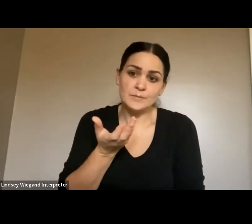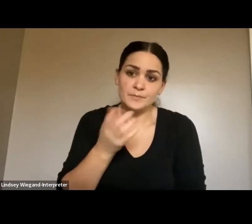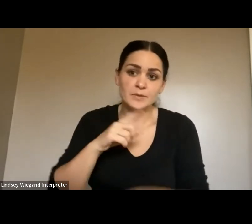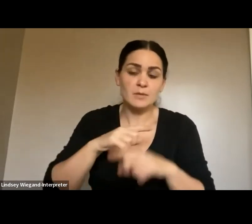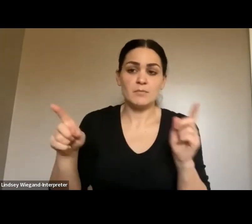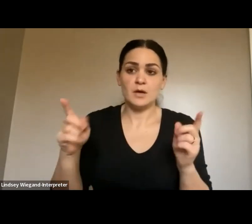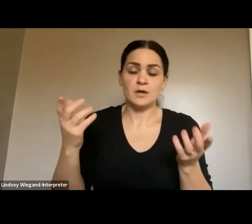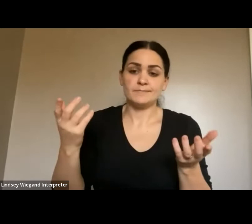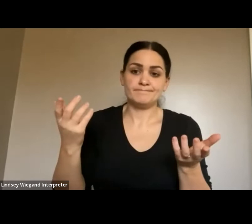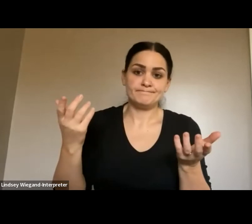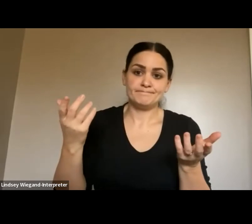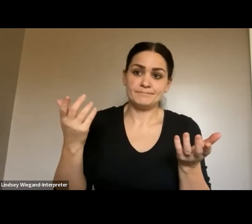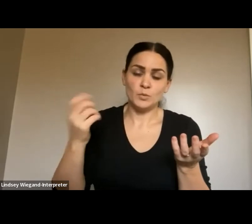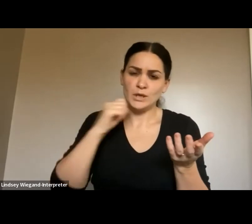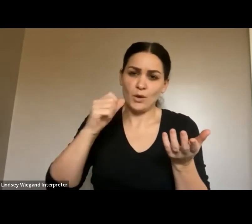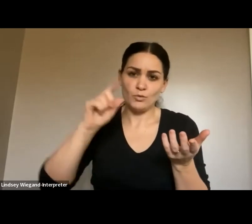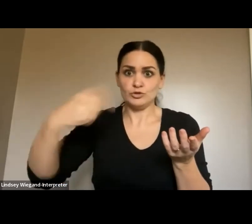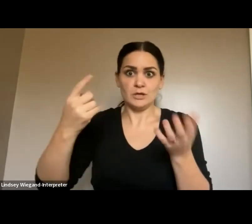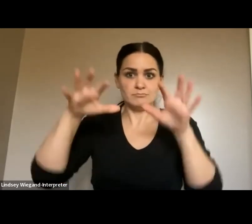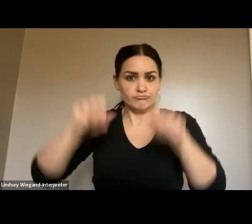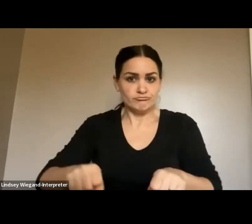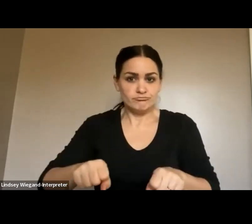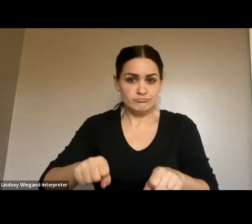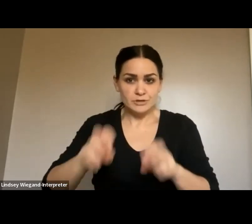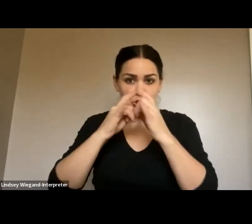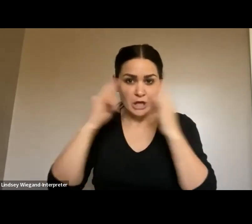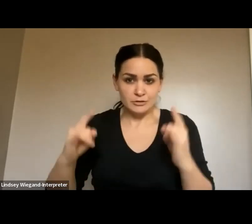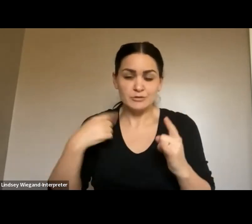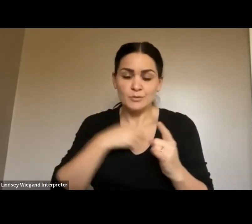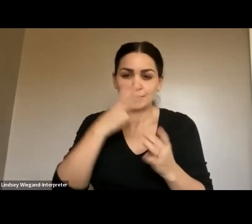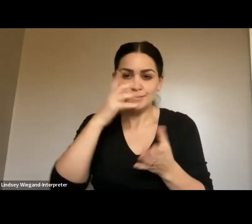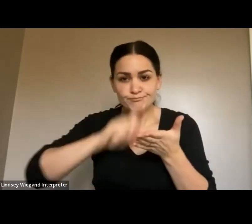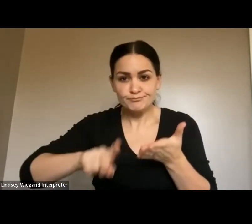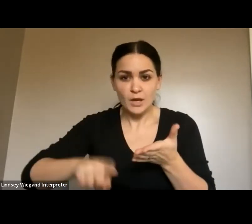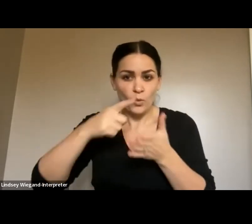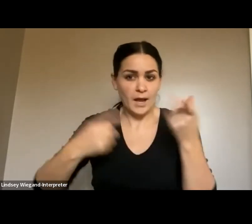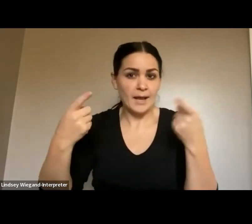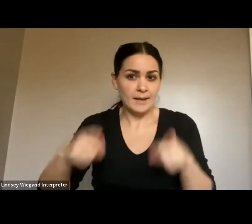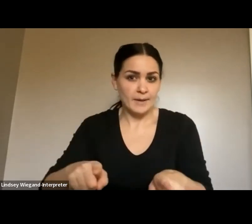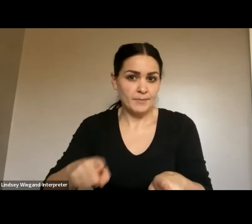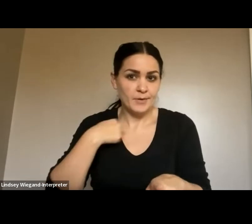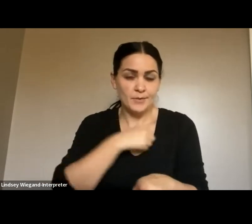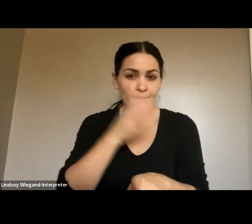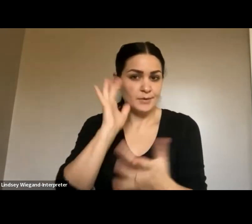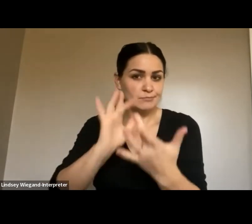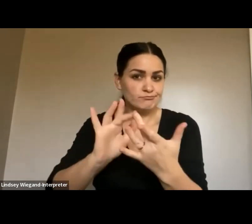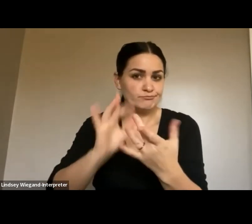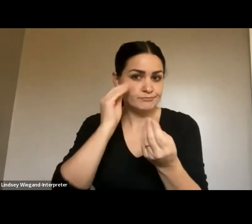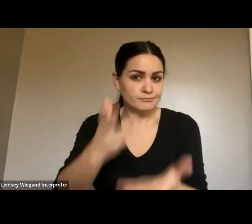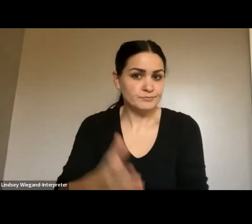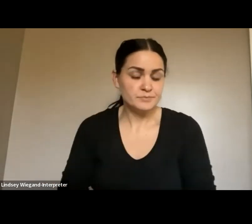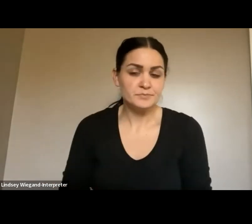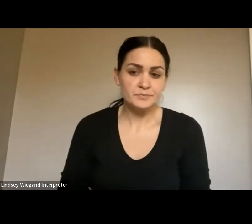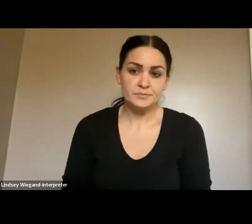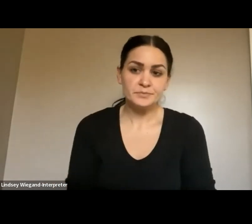take away shelters just to take them away. So, we'll look into what happened to that and we'll, we'll reach out to Ayubami and let